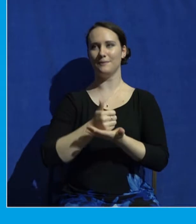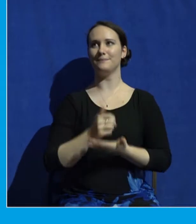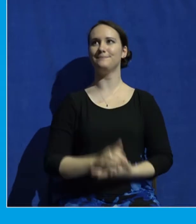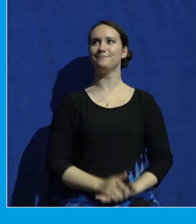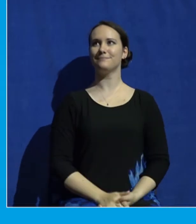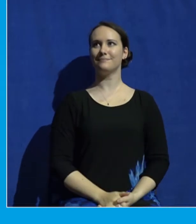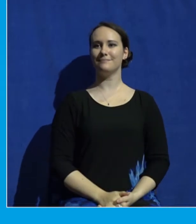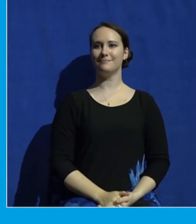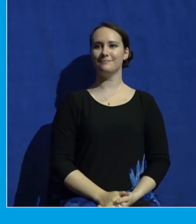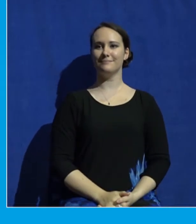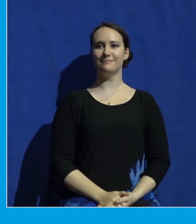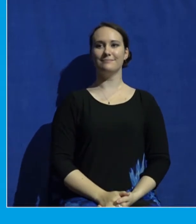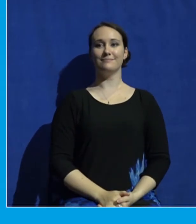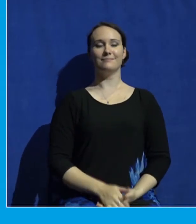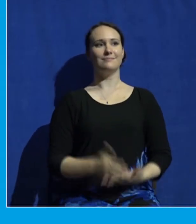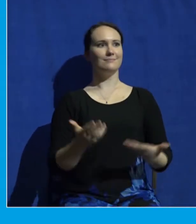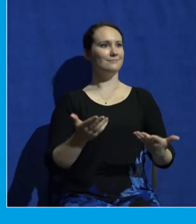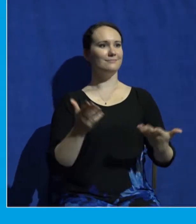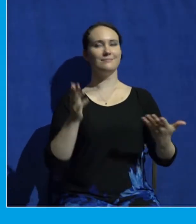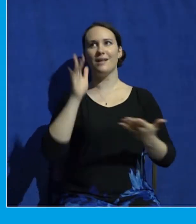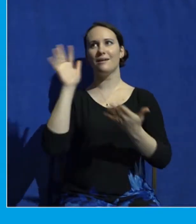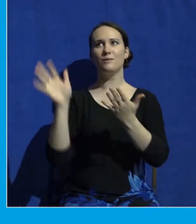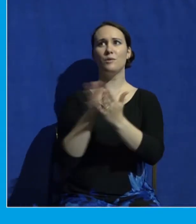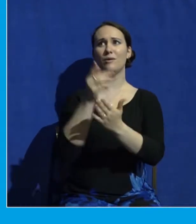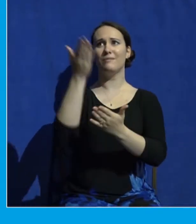Would you give God glory for what he has done, is doing.